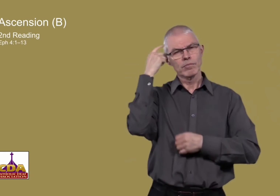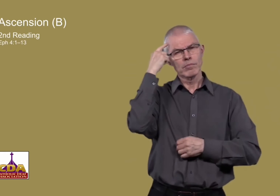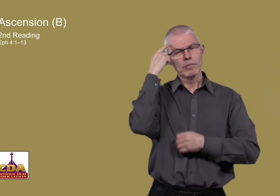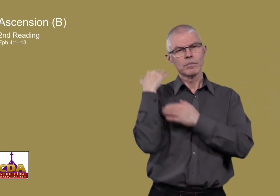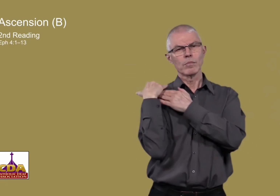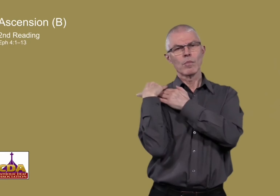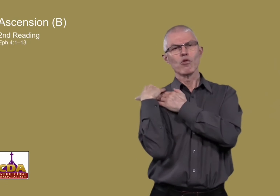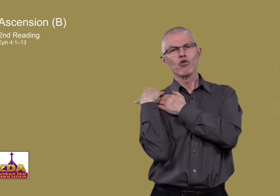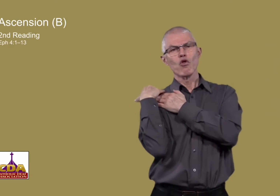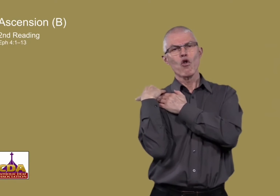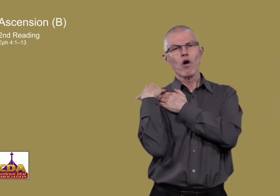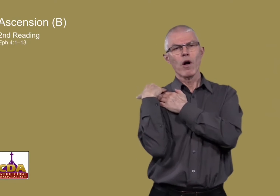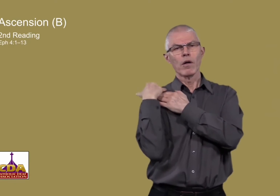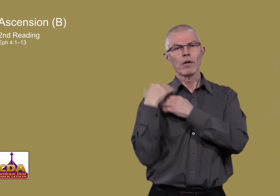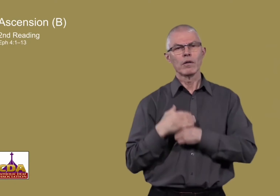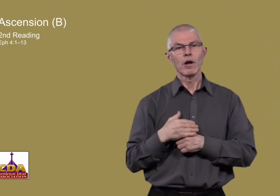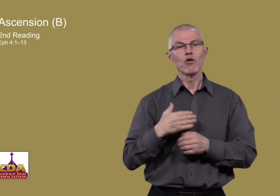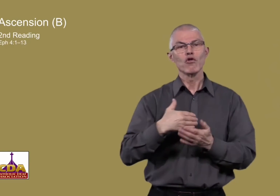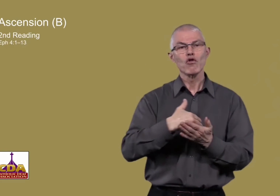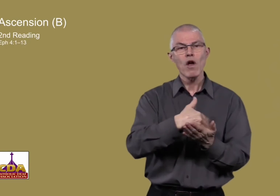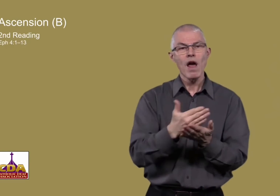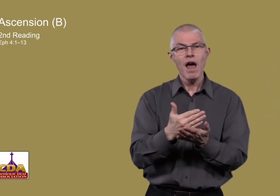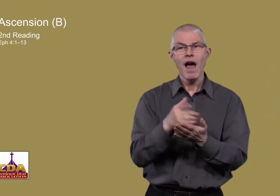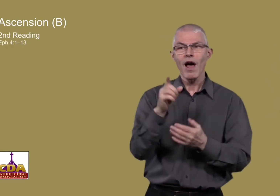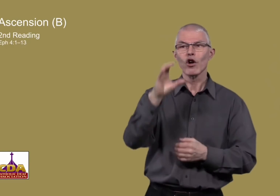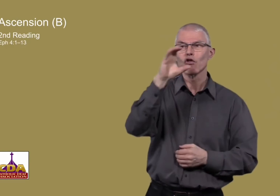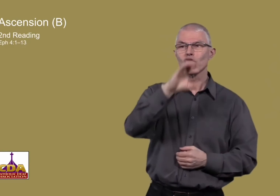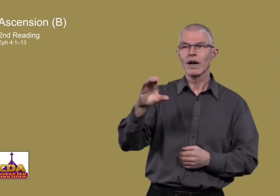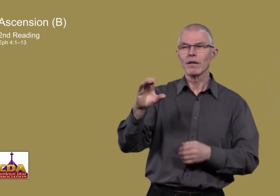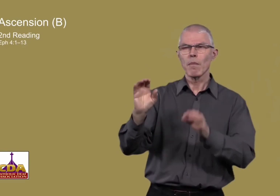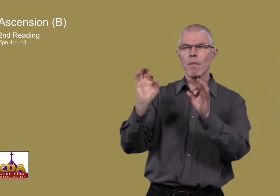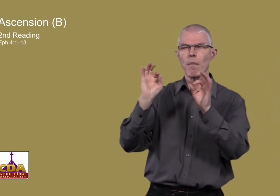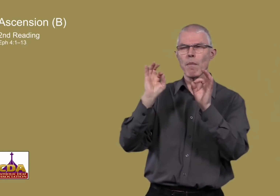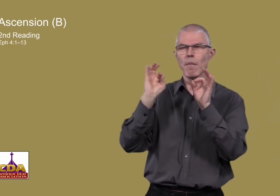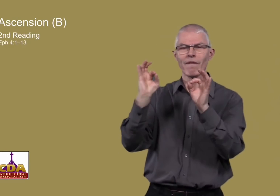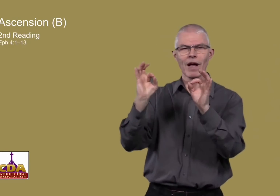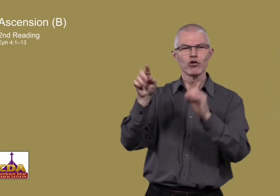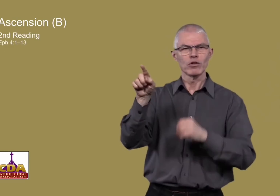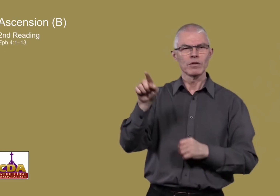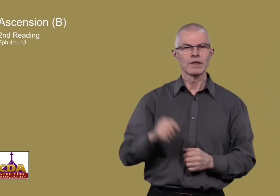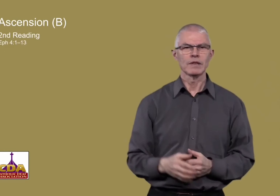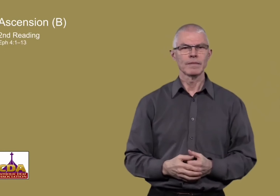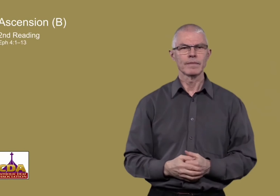mature people. And share in Christ's perfection.